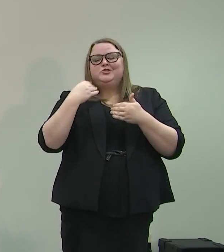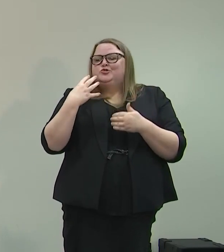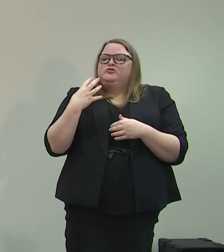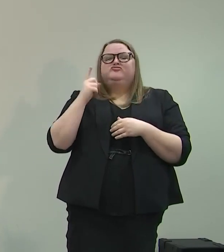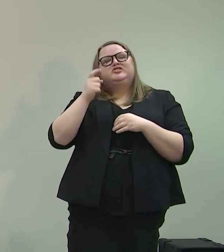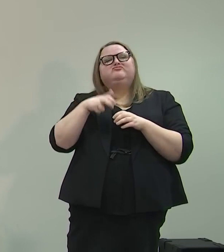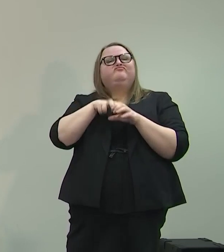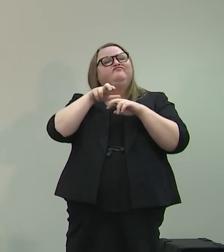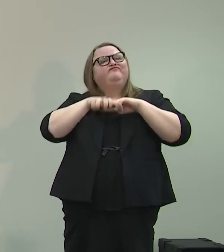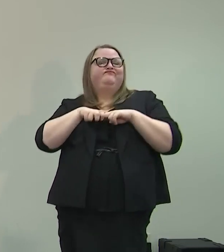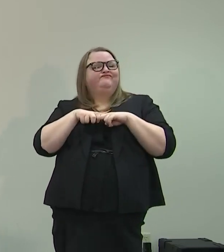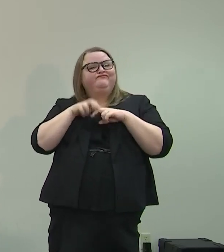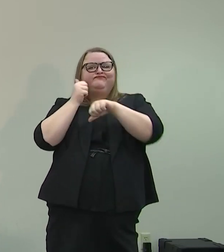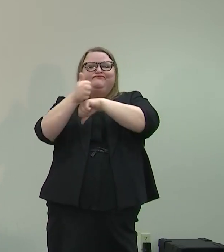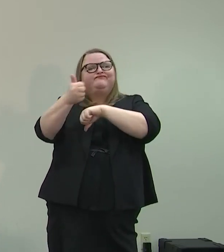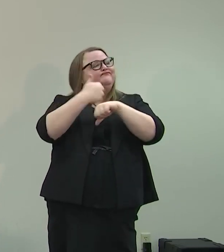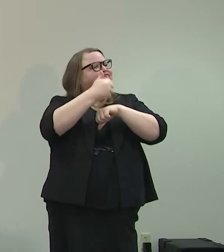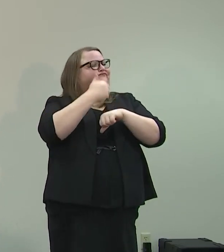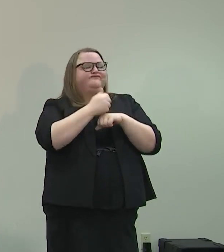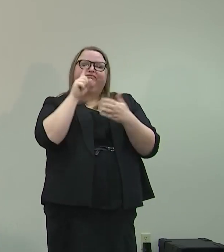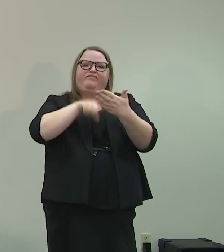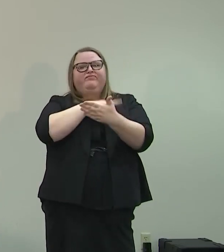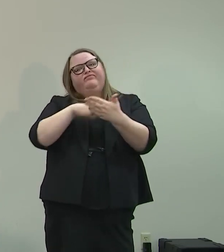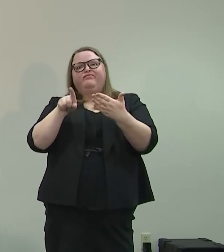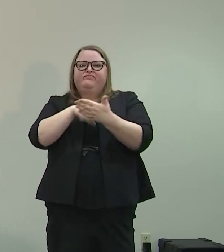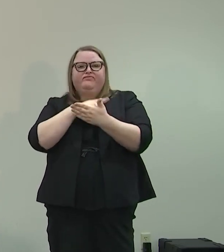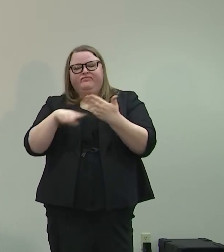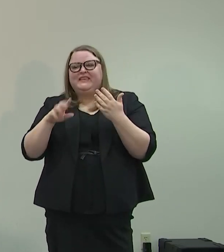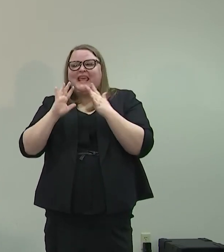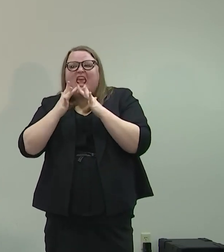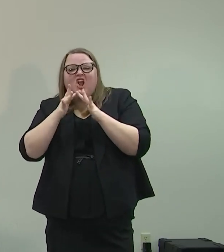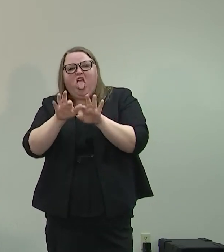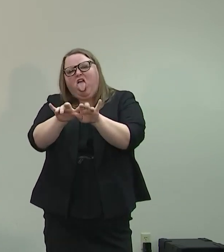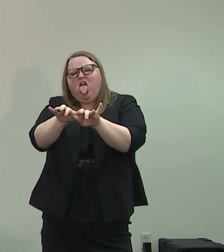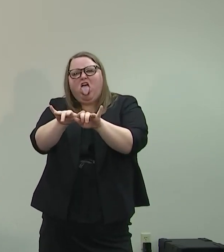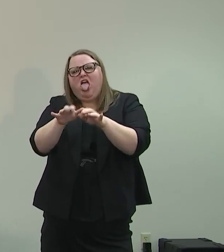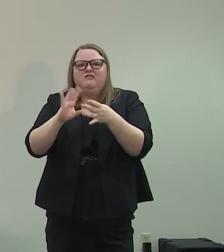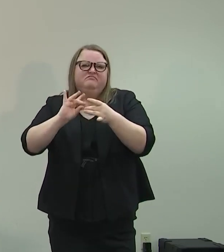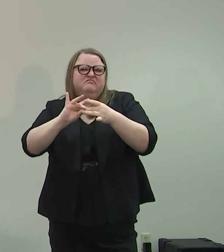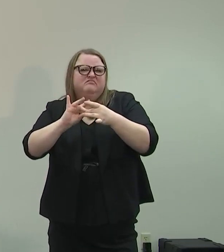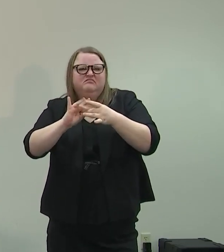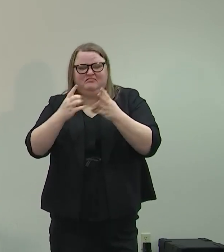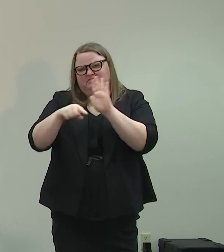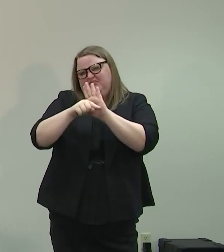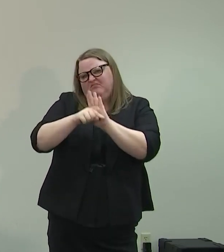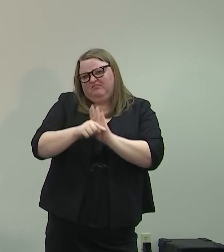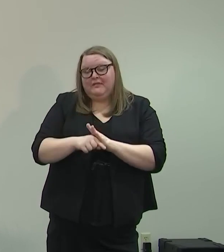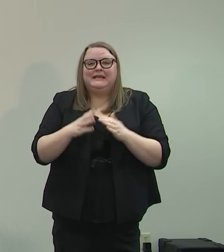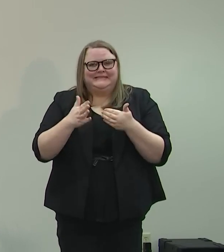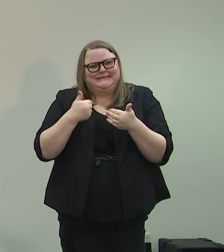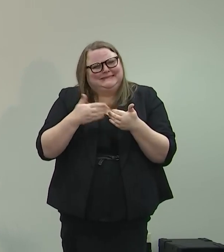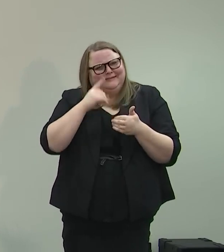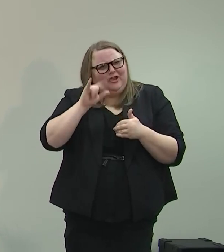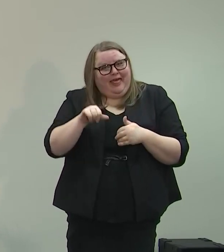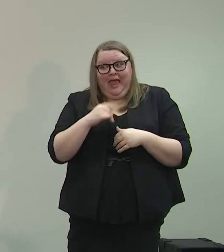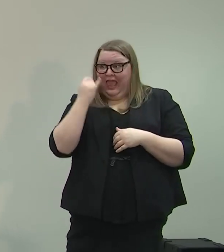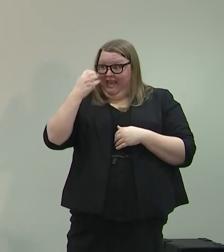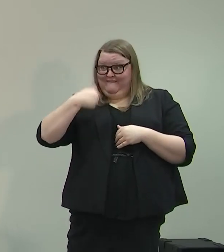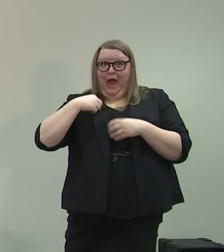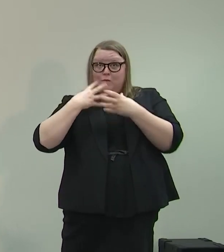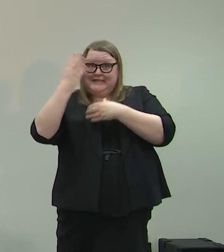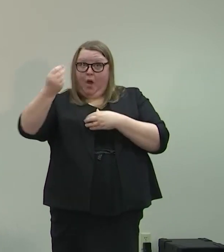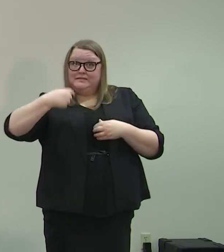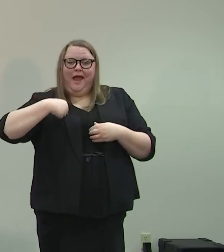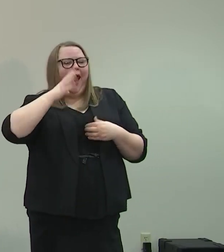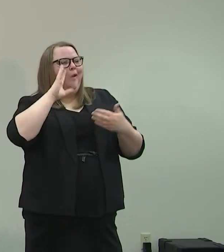critic, a Monday morning quarterback, an Internet troll, whatever you want to call it. If I was sitting on the outside, I'd be